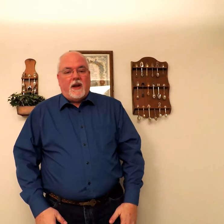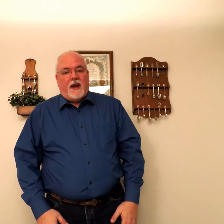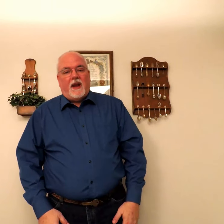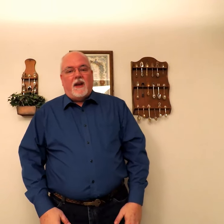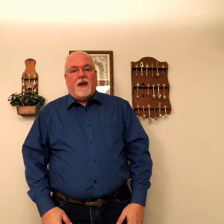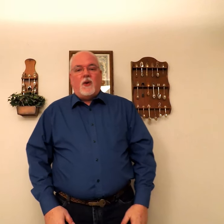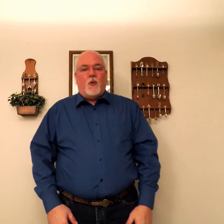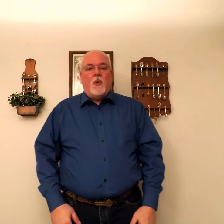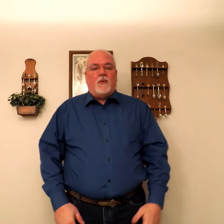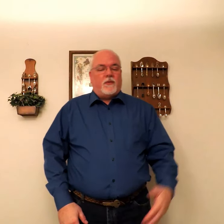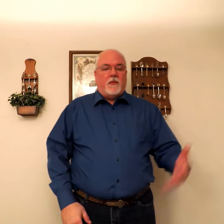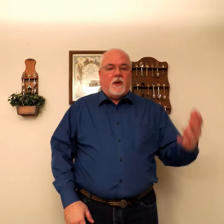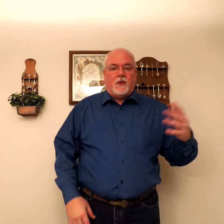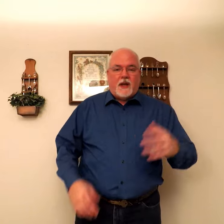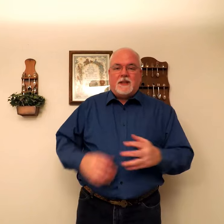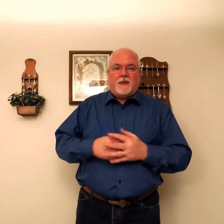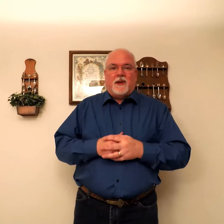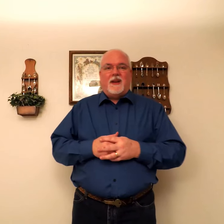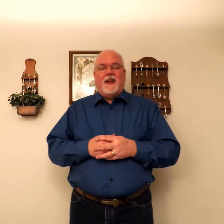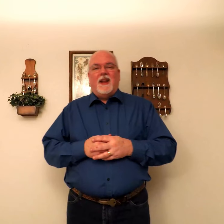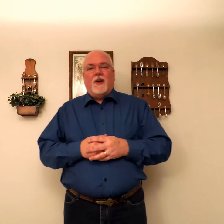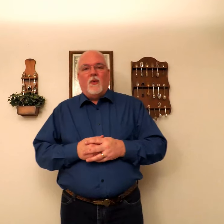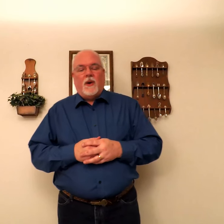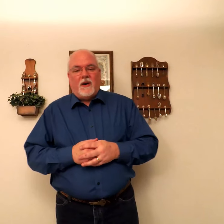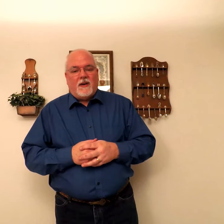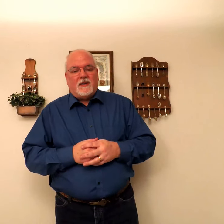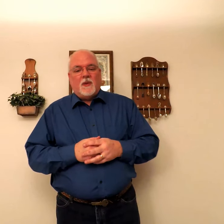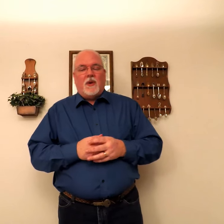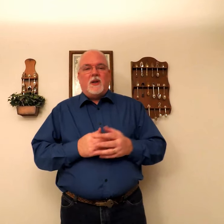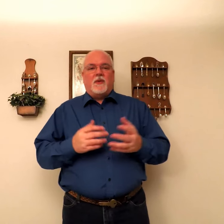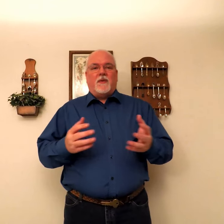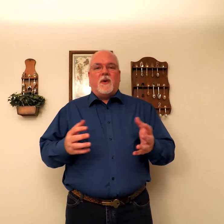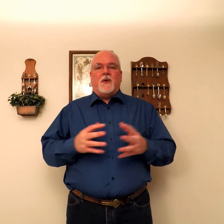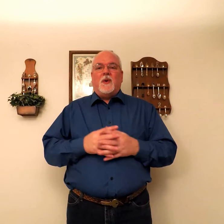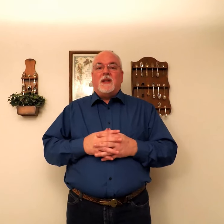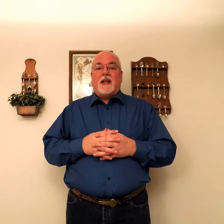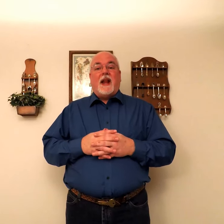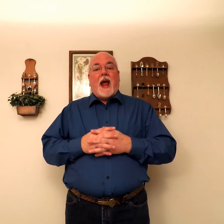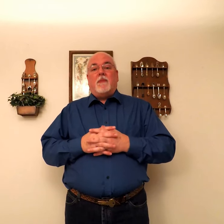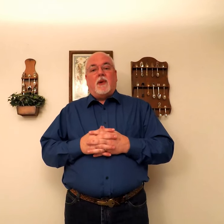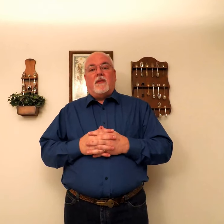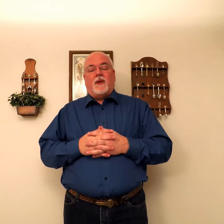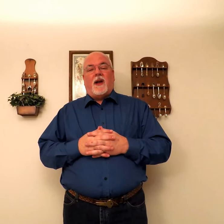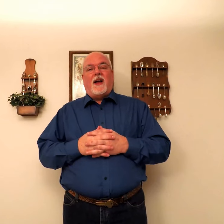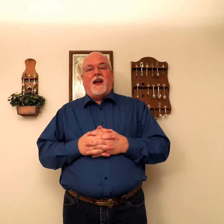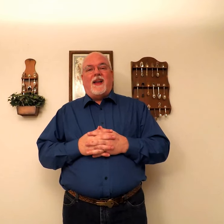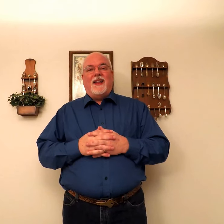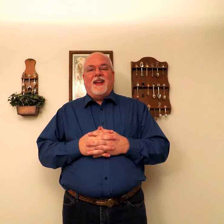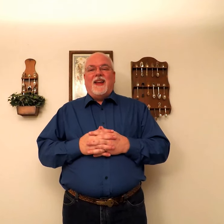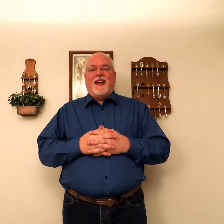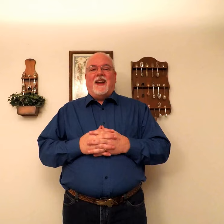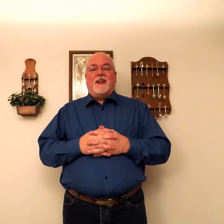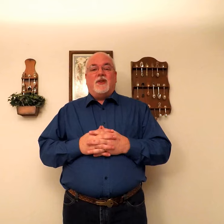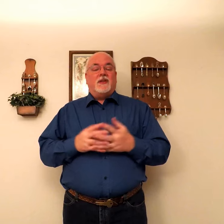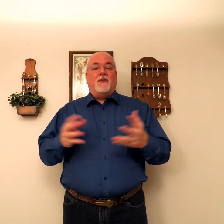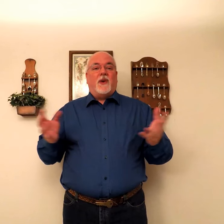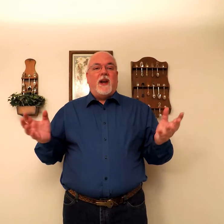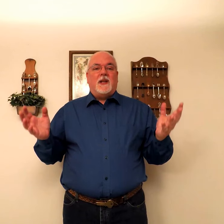a. A quote from the Old Testament. Where. Someone is referred to as. An apple of their eye. And it's just a phrase